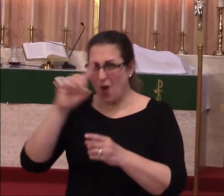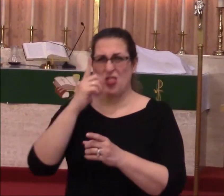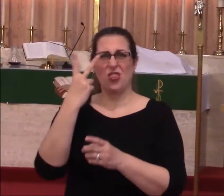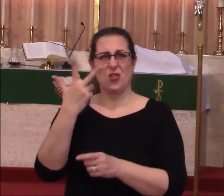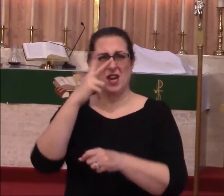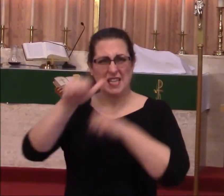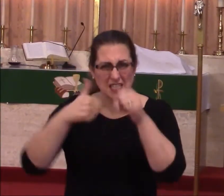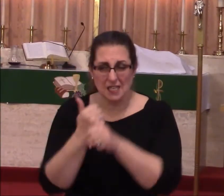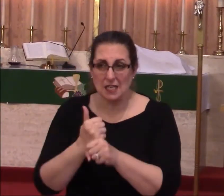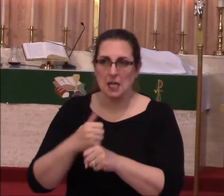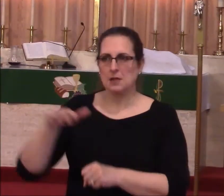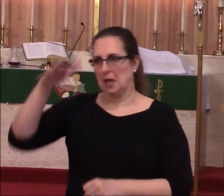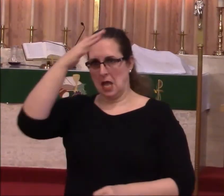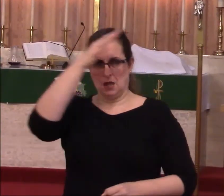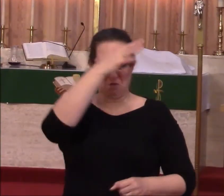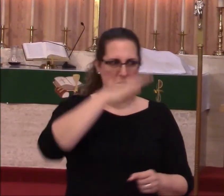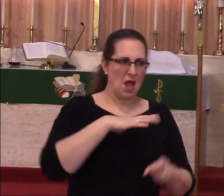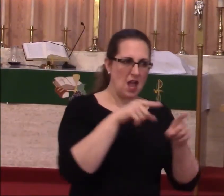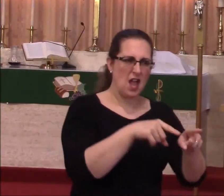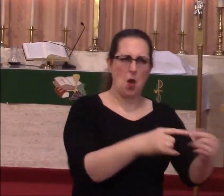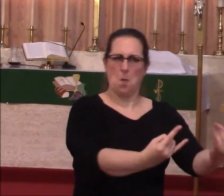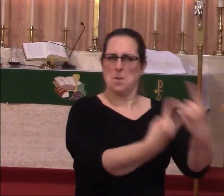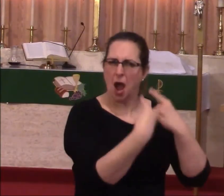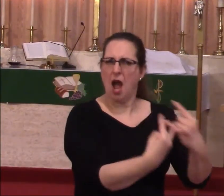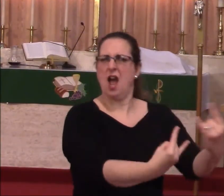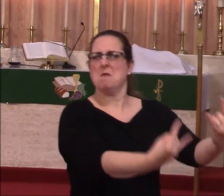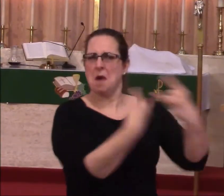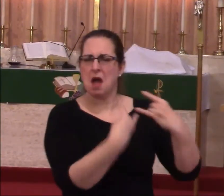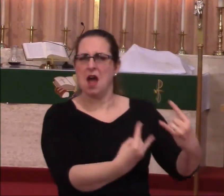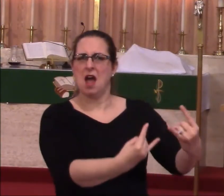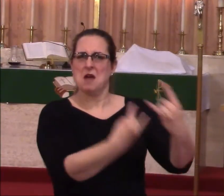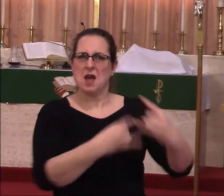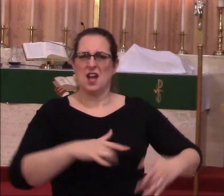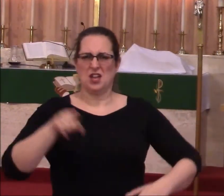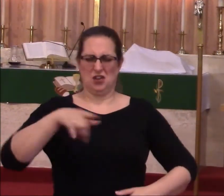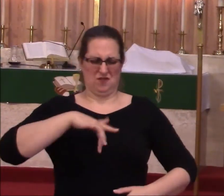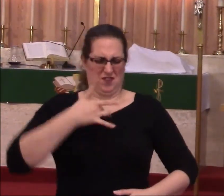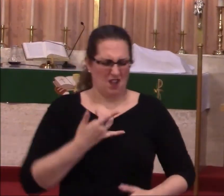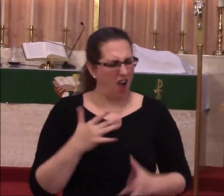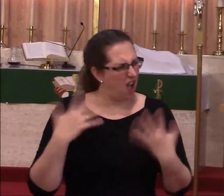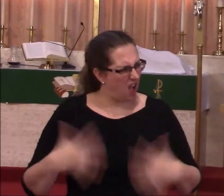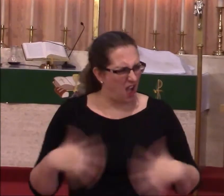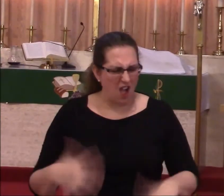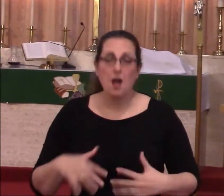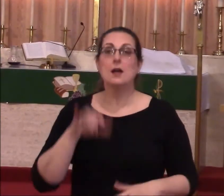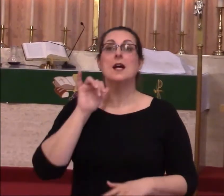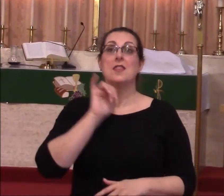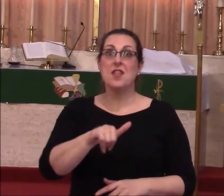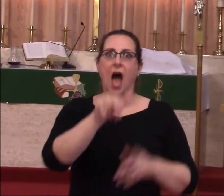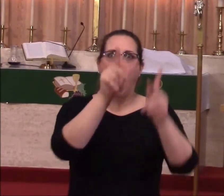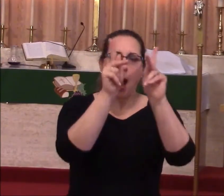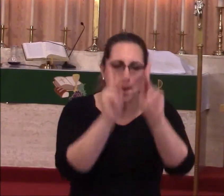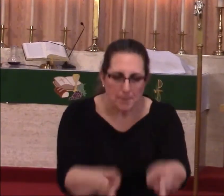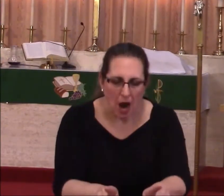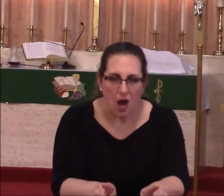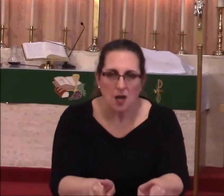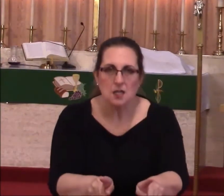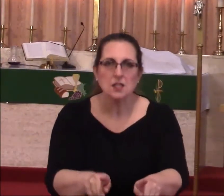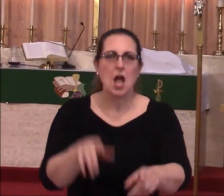talking about that guy that would just mock you and ridicule you and make you feel an inch tall. I'm talking about that person that harasses you